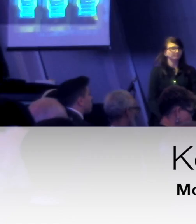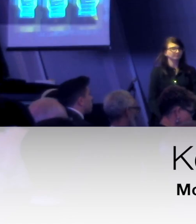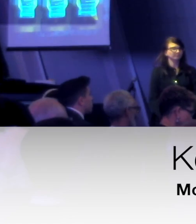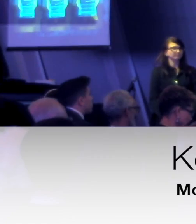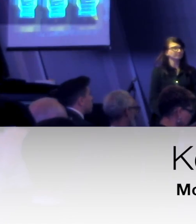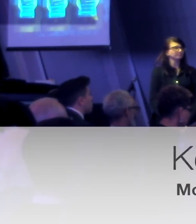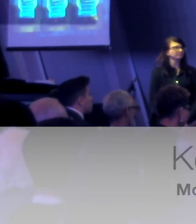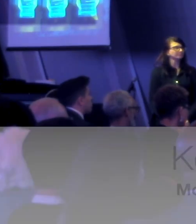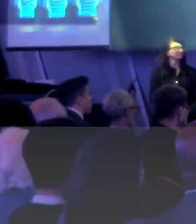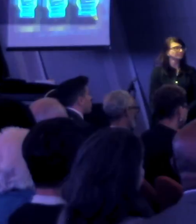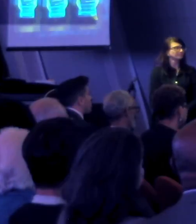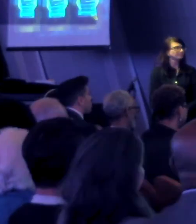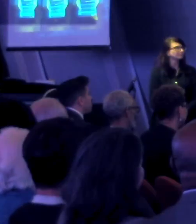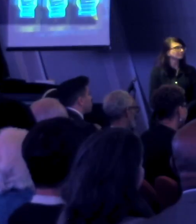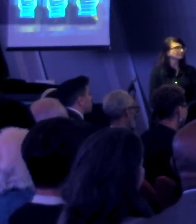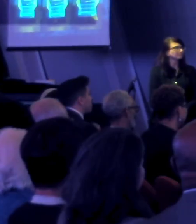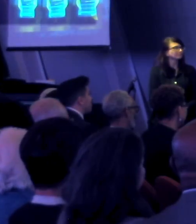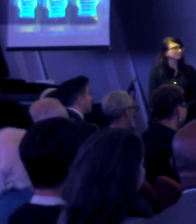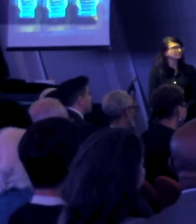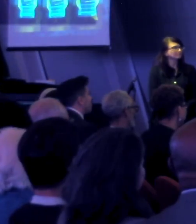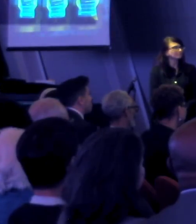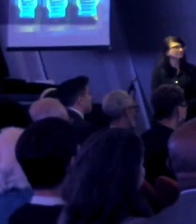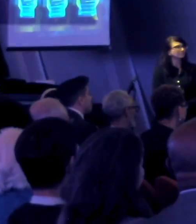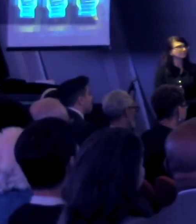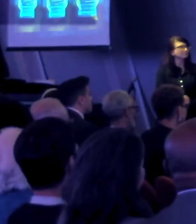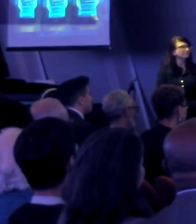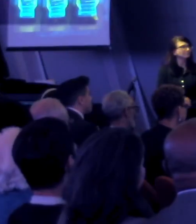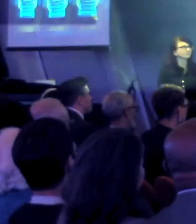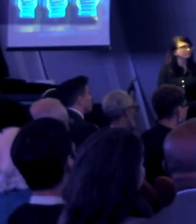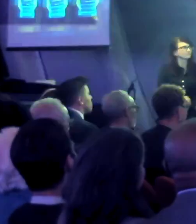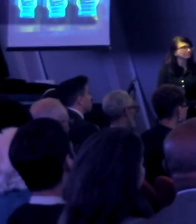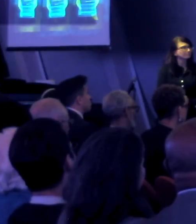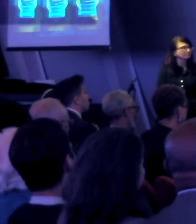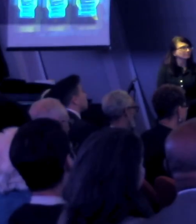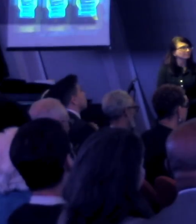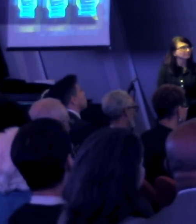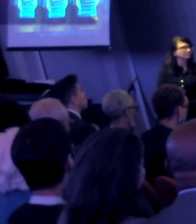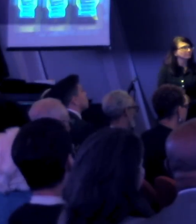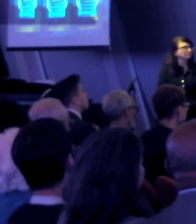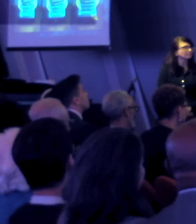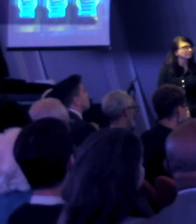Fair Housing Attorney to Kevin Kremen. Thank you, Kevin, and congratulations.